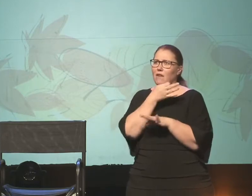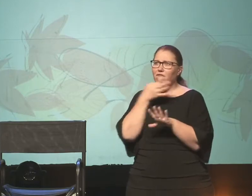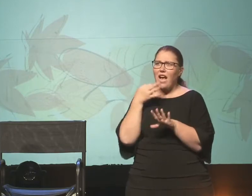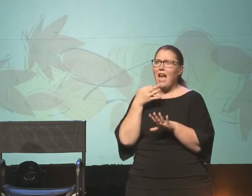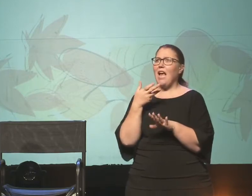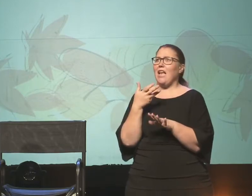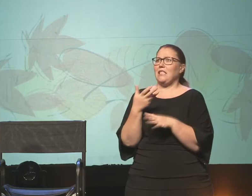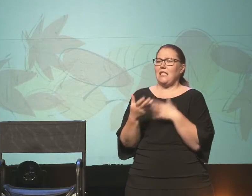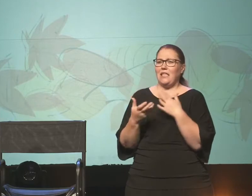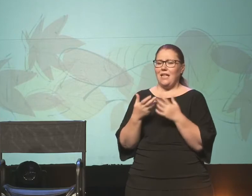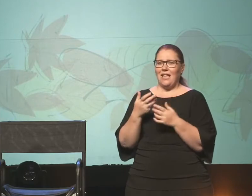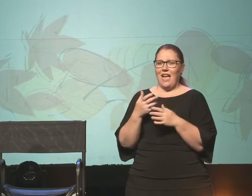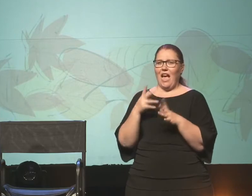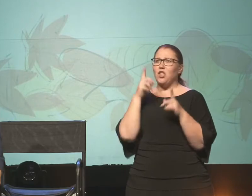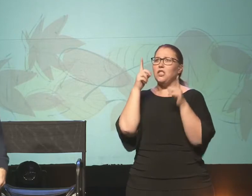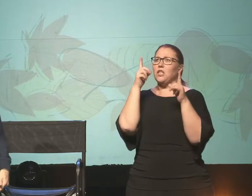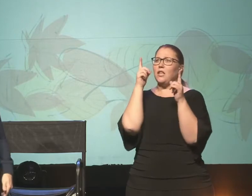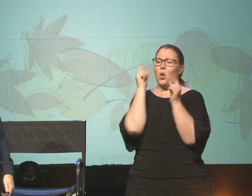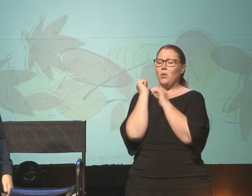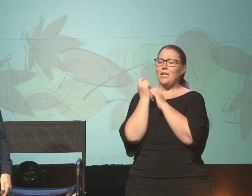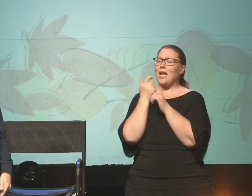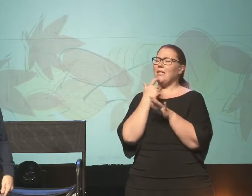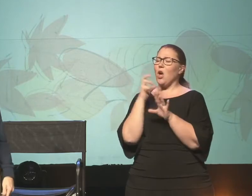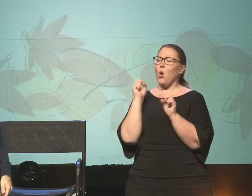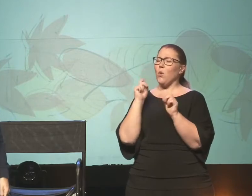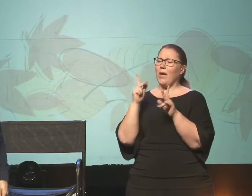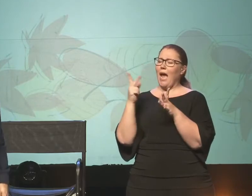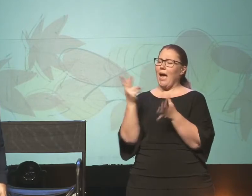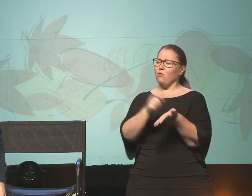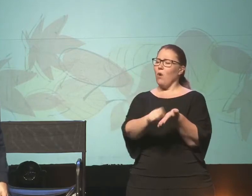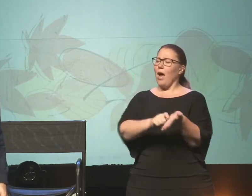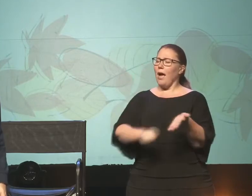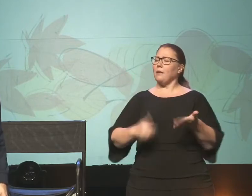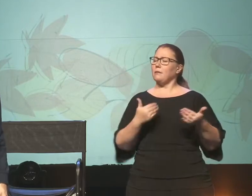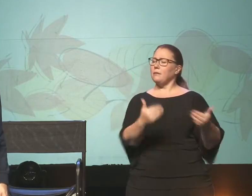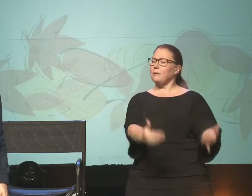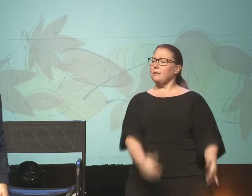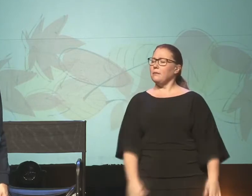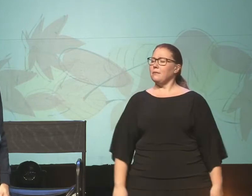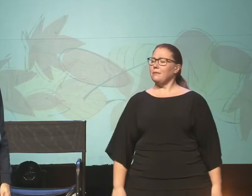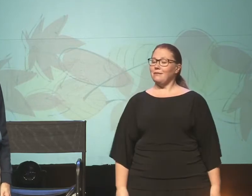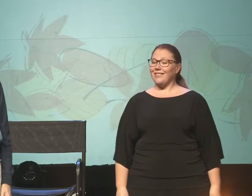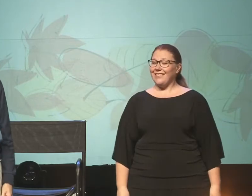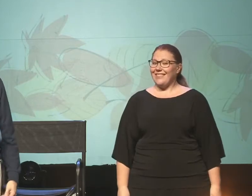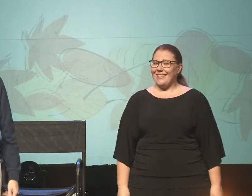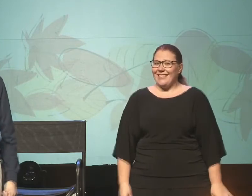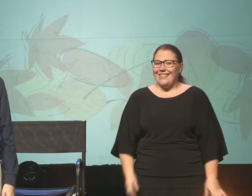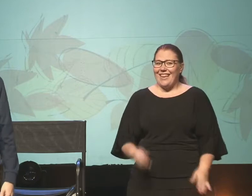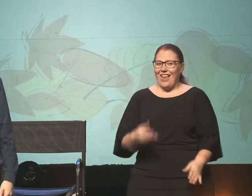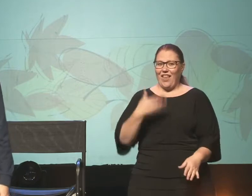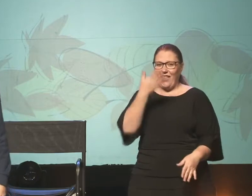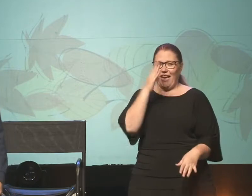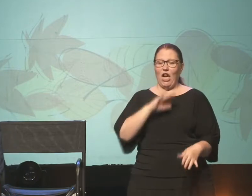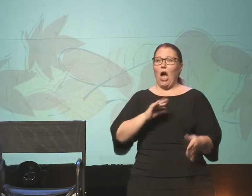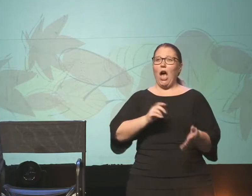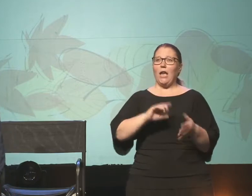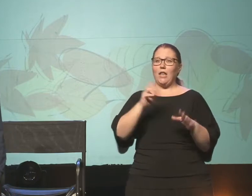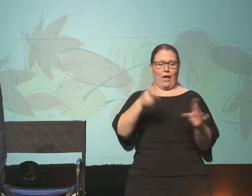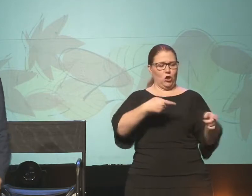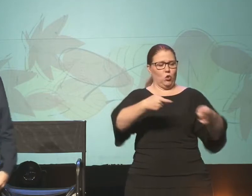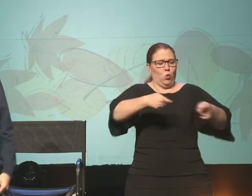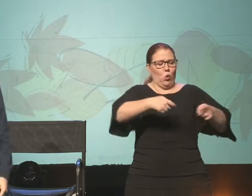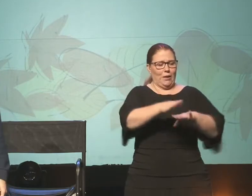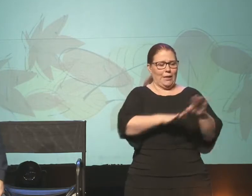and then just kind of close his eyes and say, okay, go ahead and write. And then God animated his hand